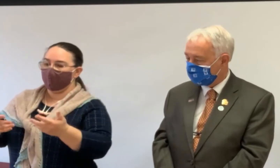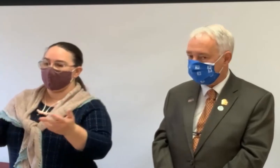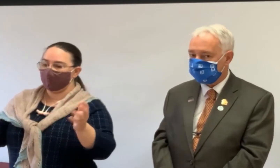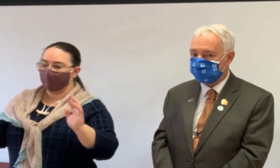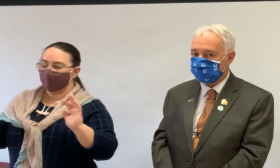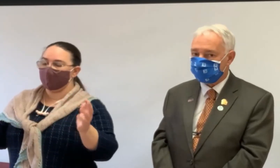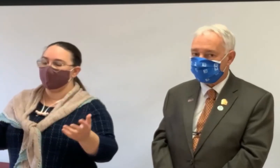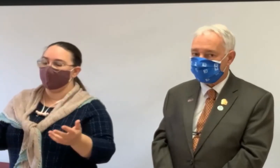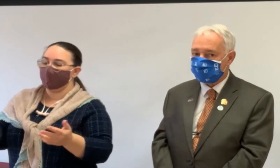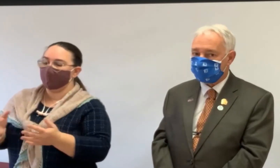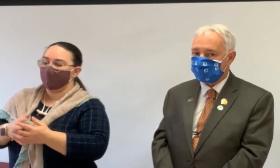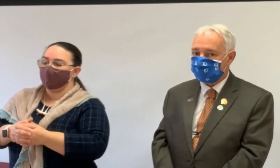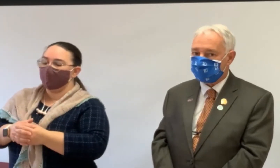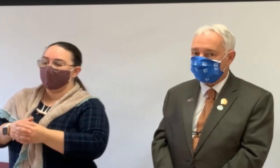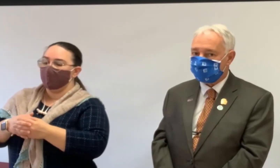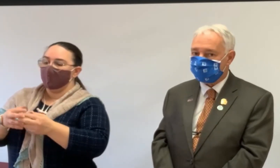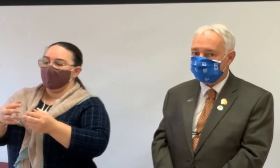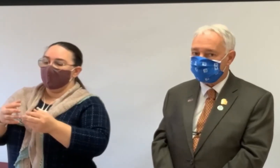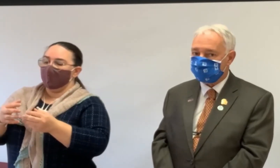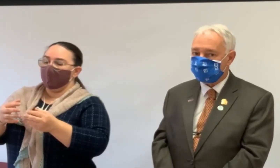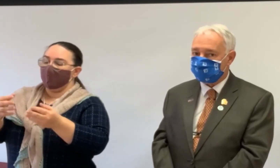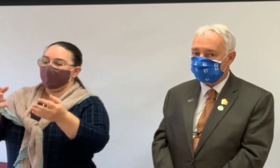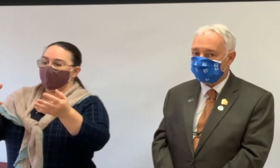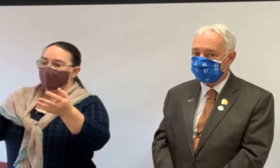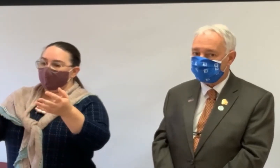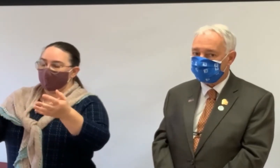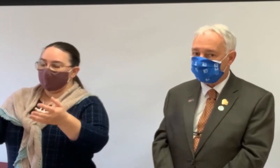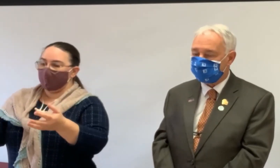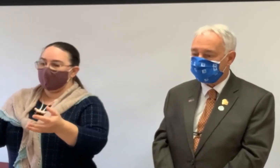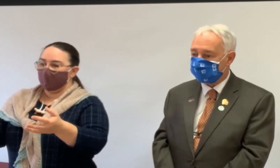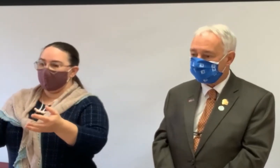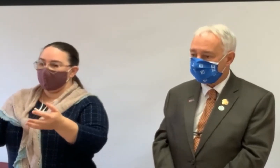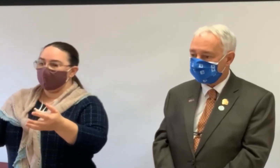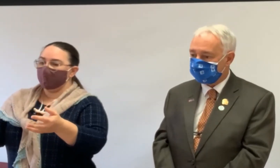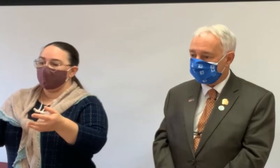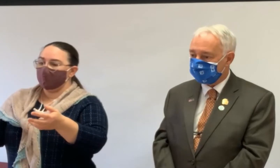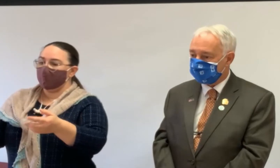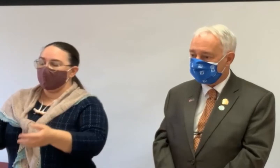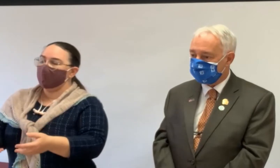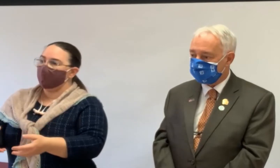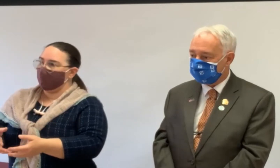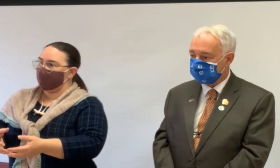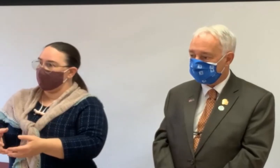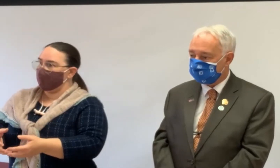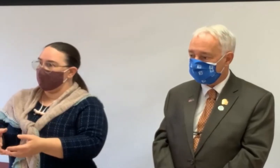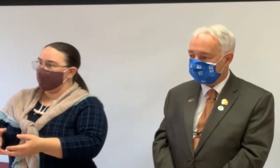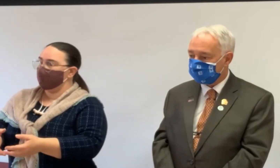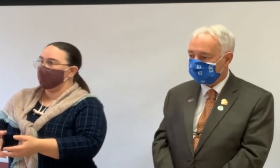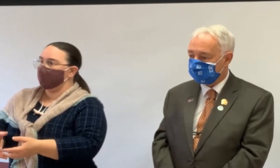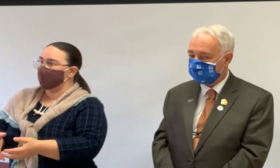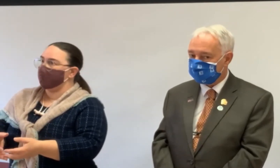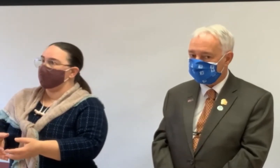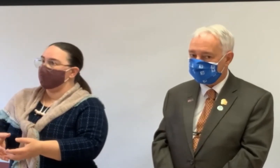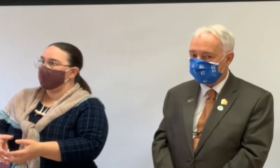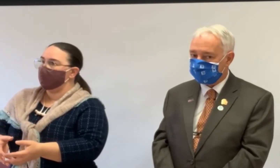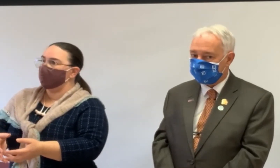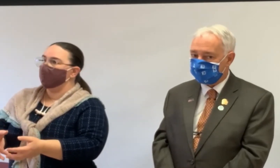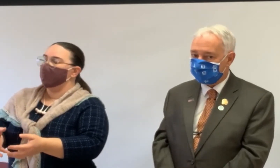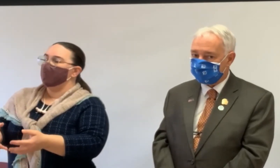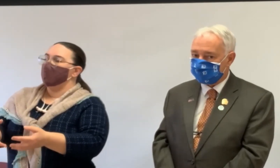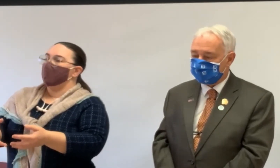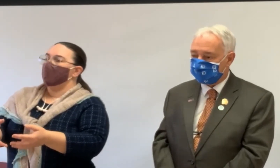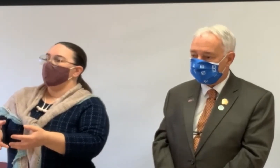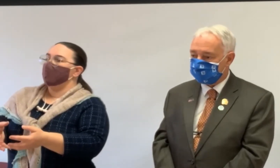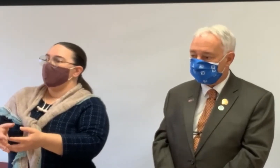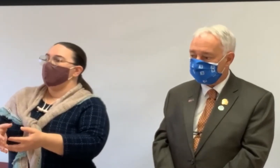all the factors and all the plans you have for your life. But if the best idea is to stay in the property that you're currently in,